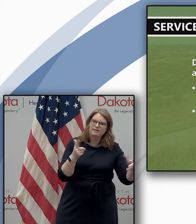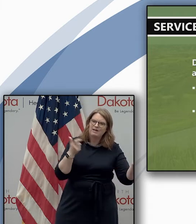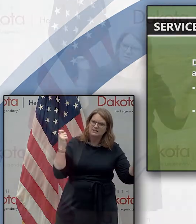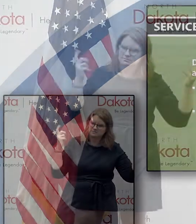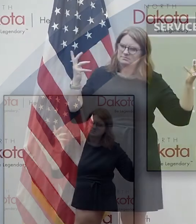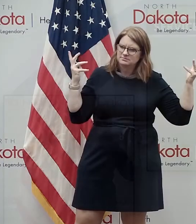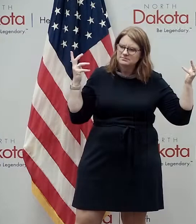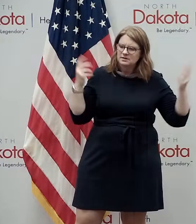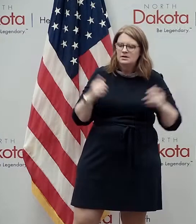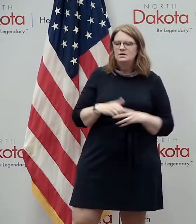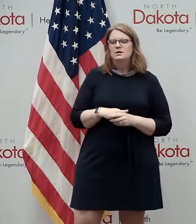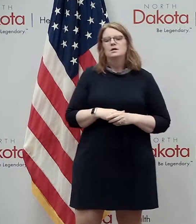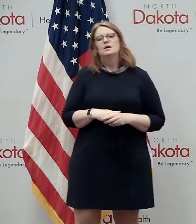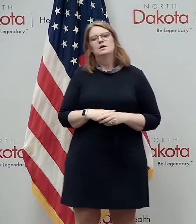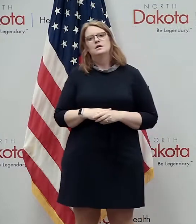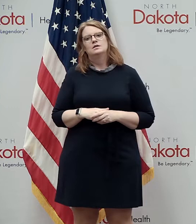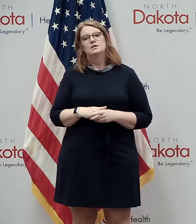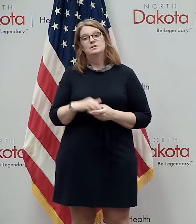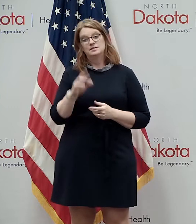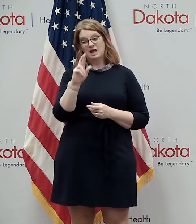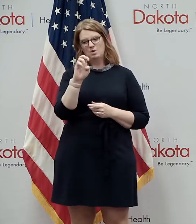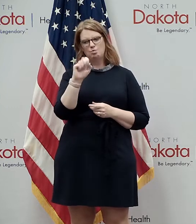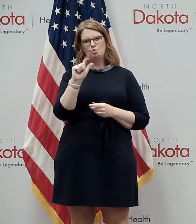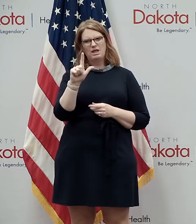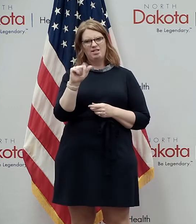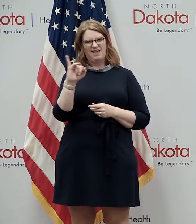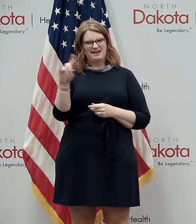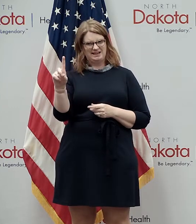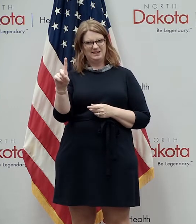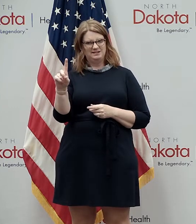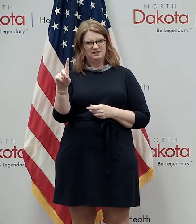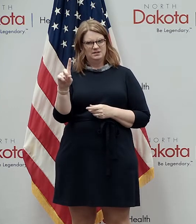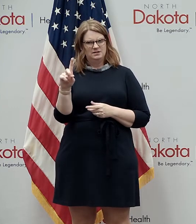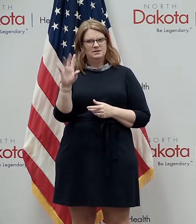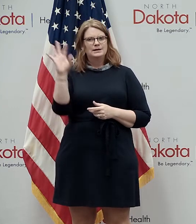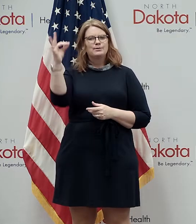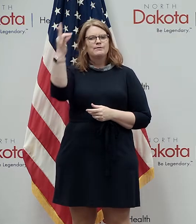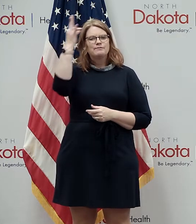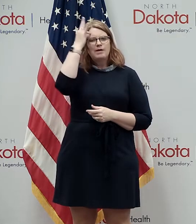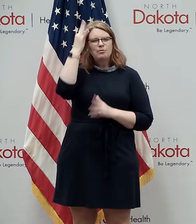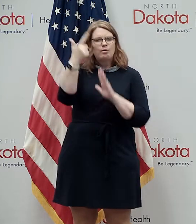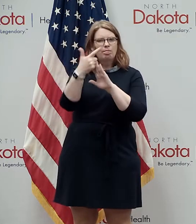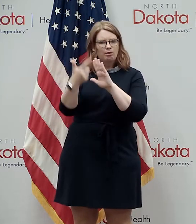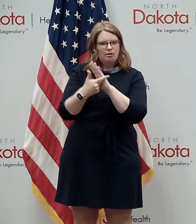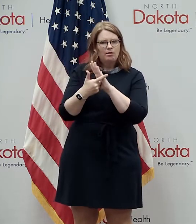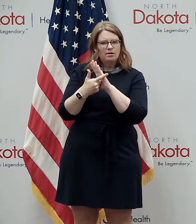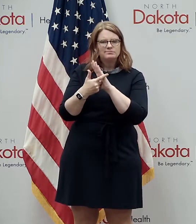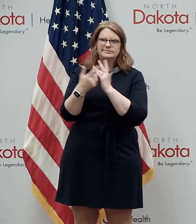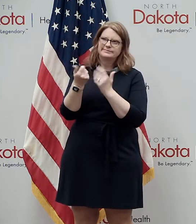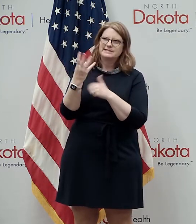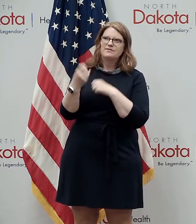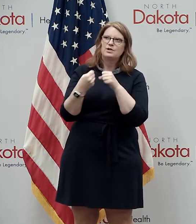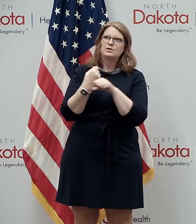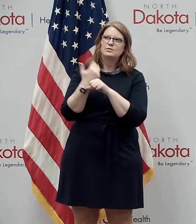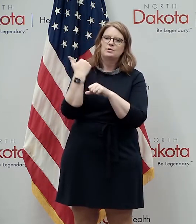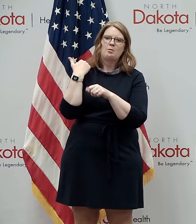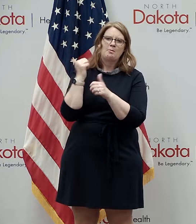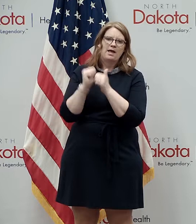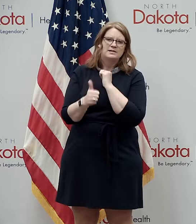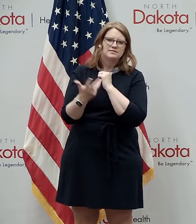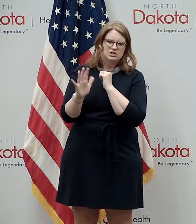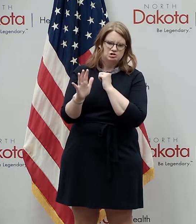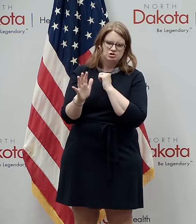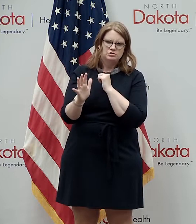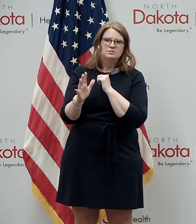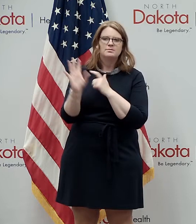if you remember the topic of real id uh real id was the federal law that passed several years ago that when